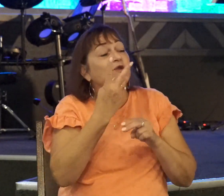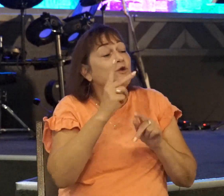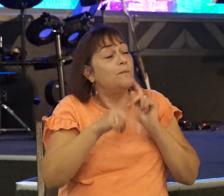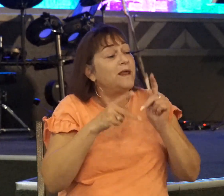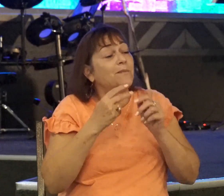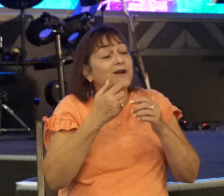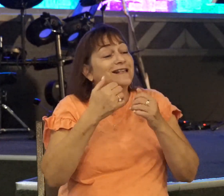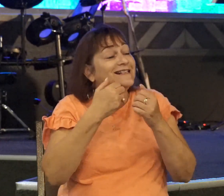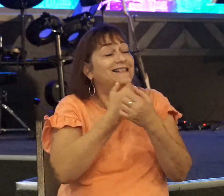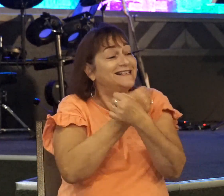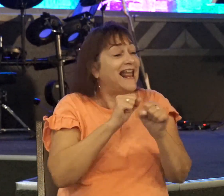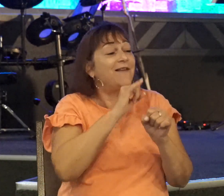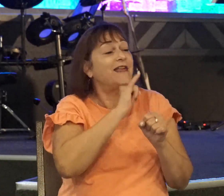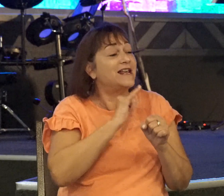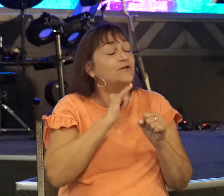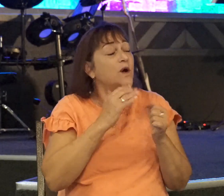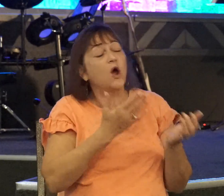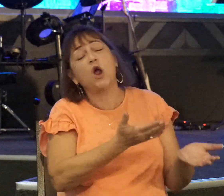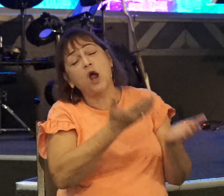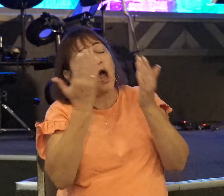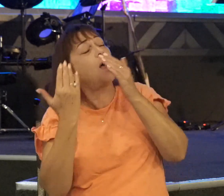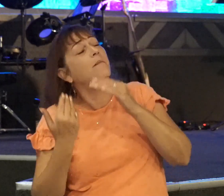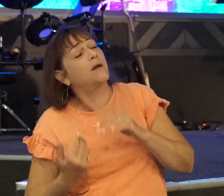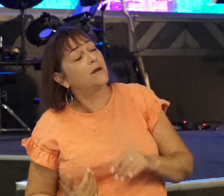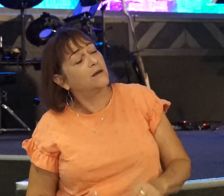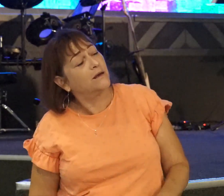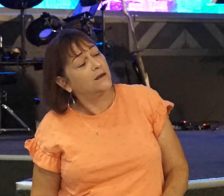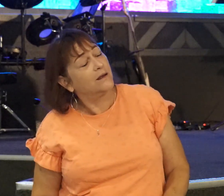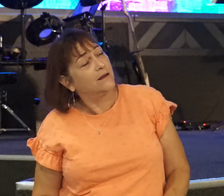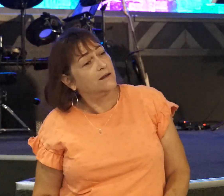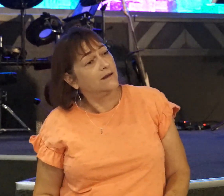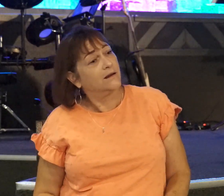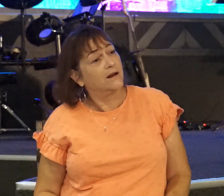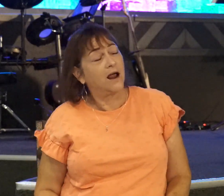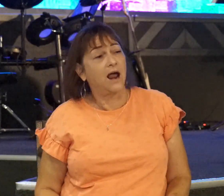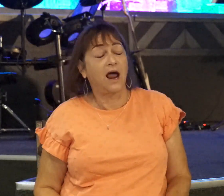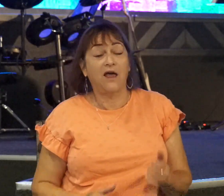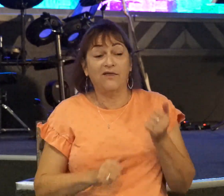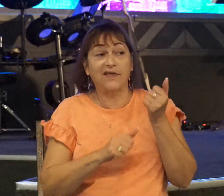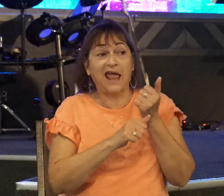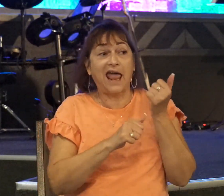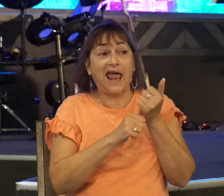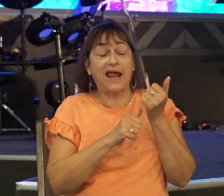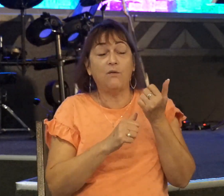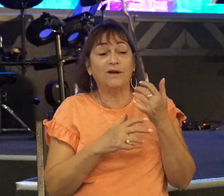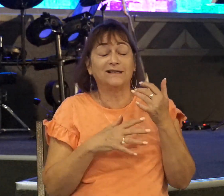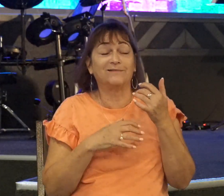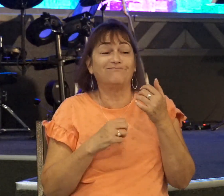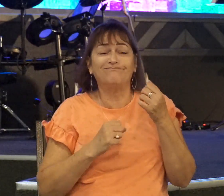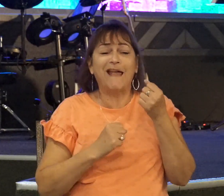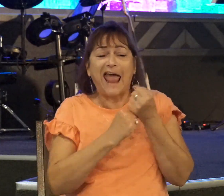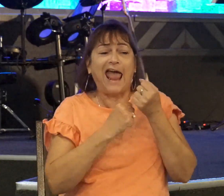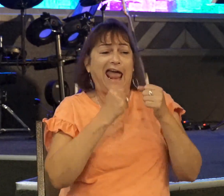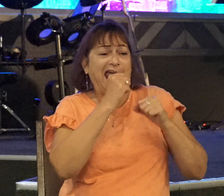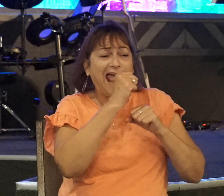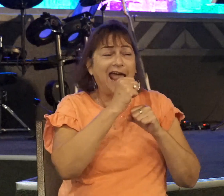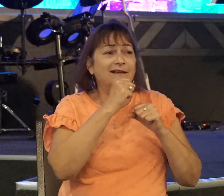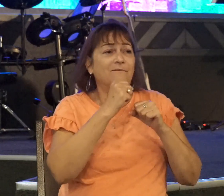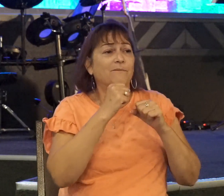God isn't restrained. And that armor-bearer was edified. And he was strengthened in his faith. And he was encouraged.